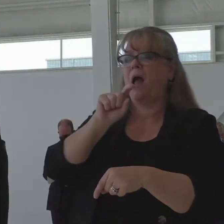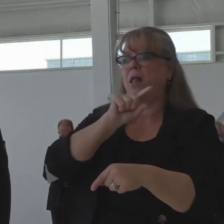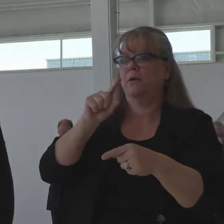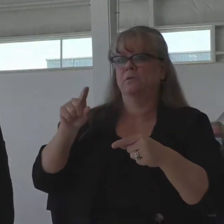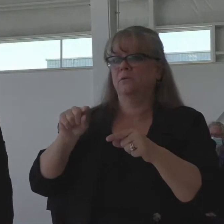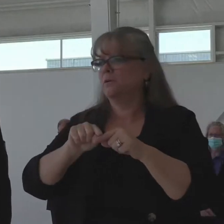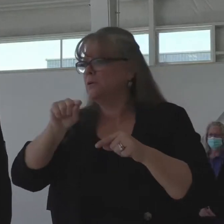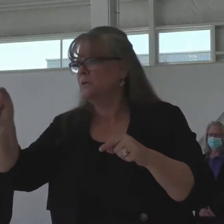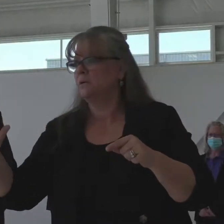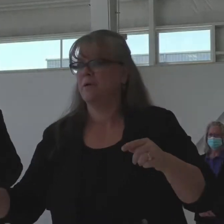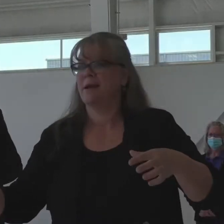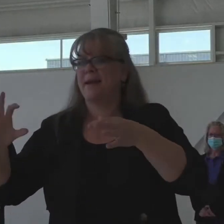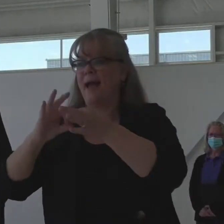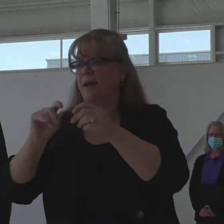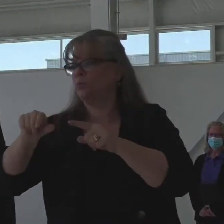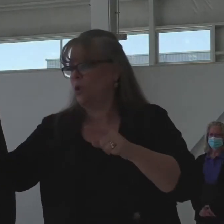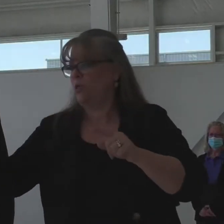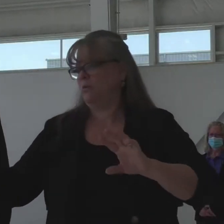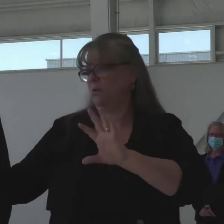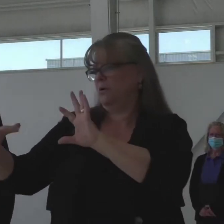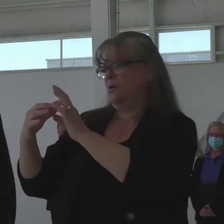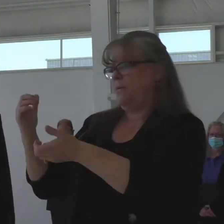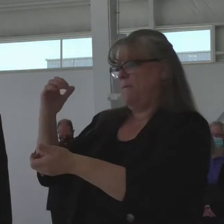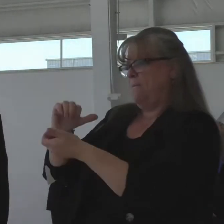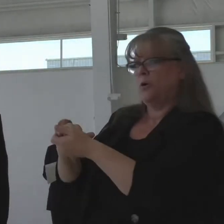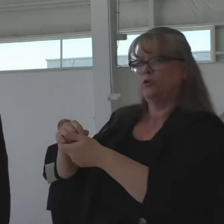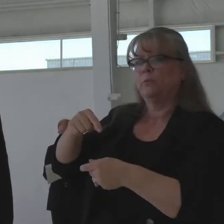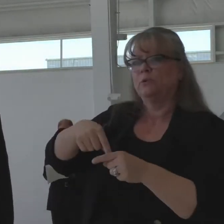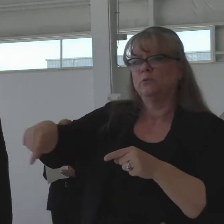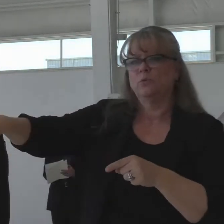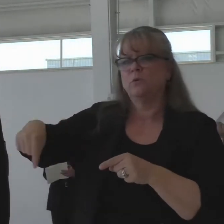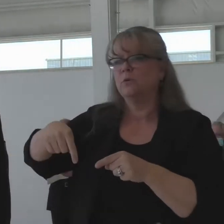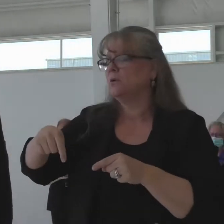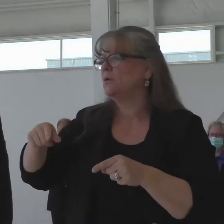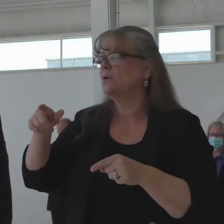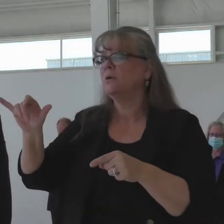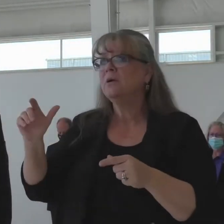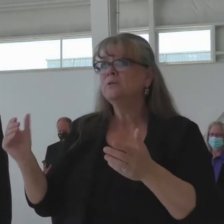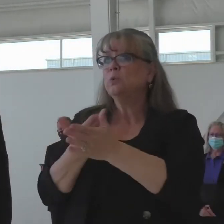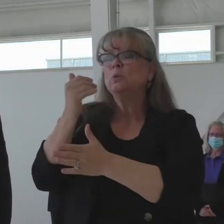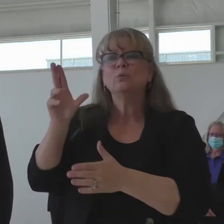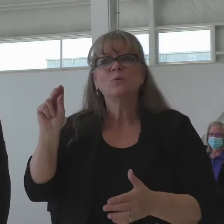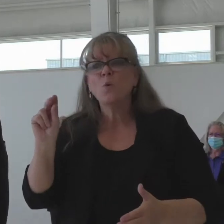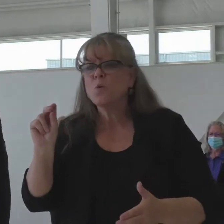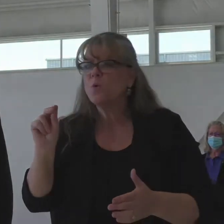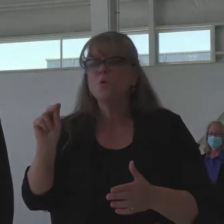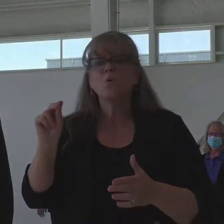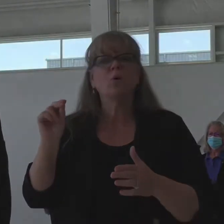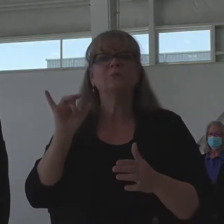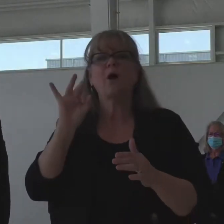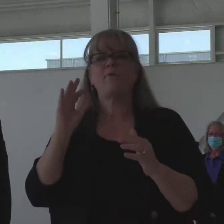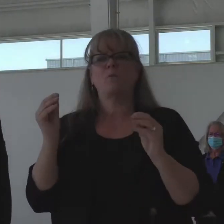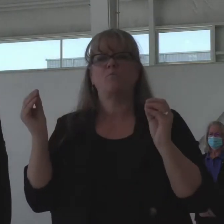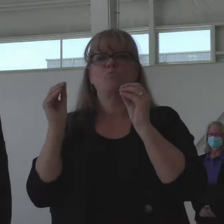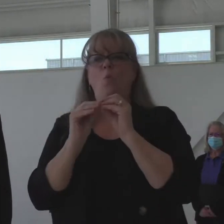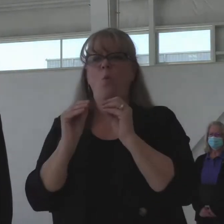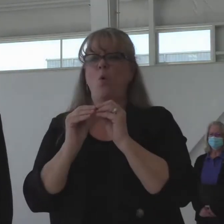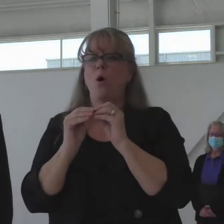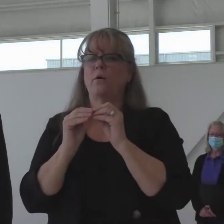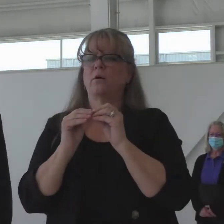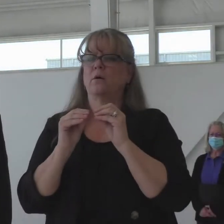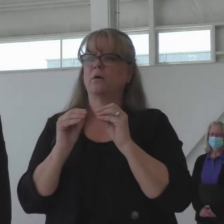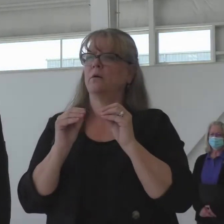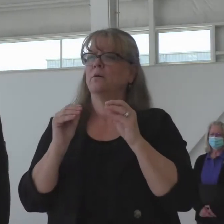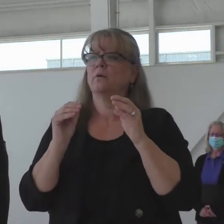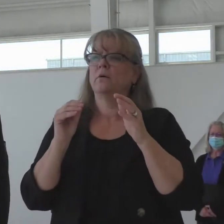focus is it's not new but it's certainly taking a a bigger share of our attention going forward so